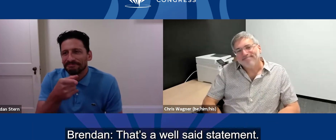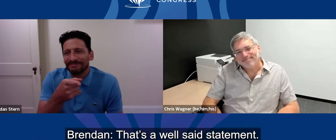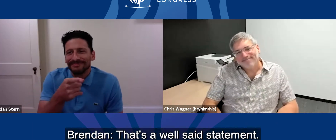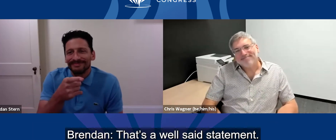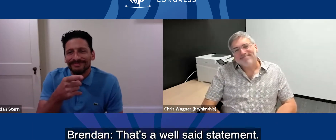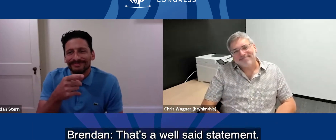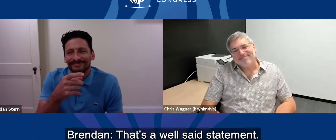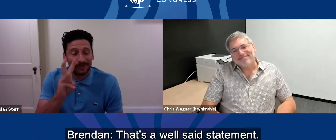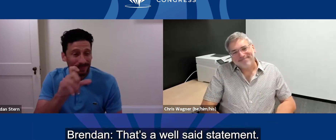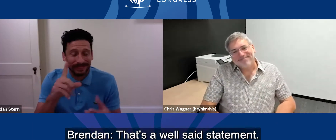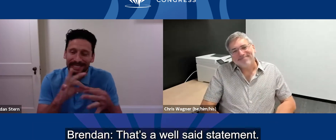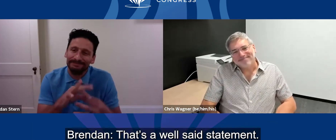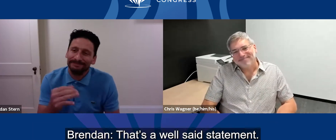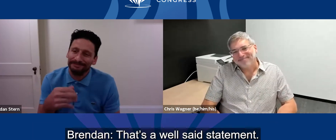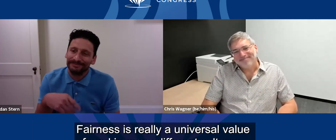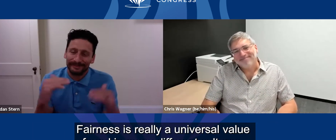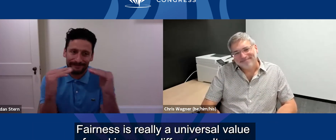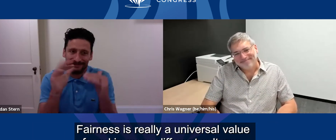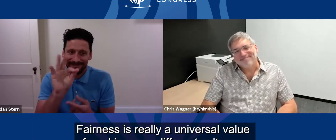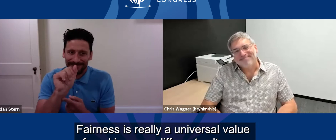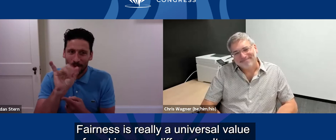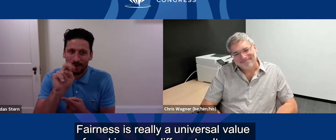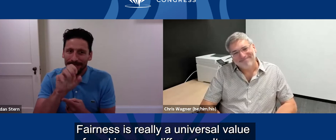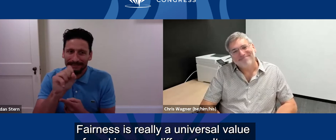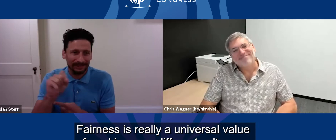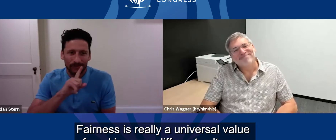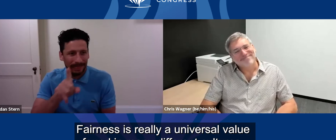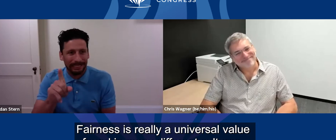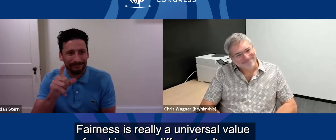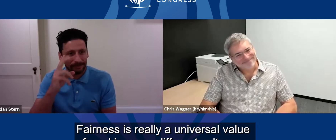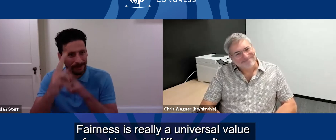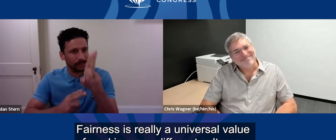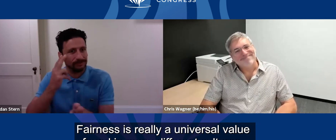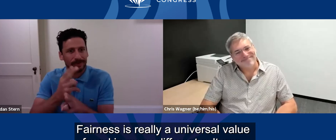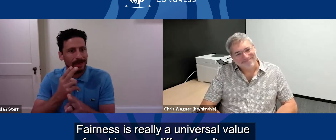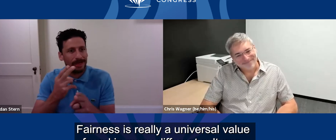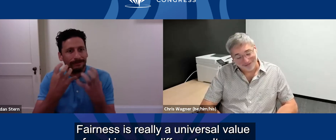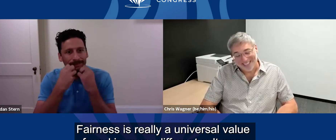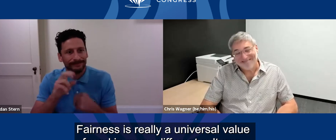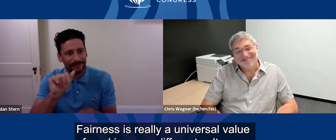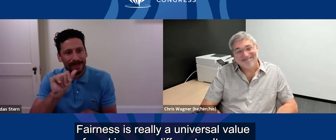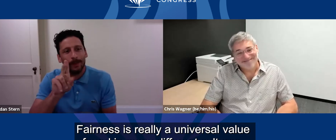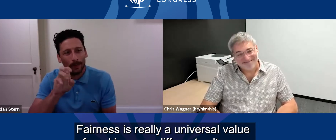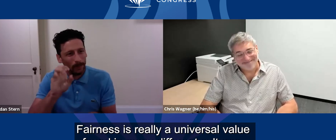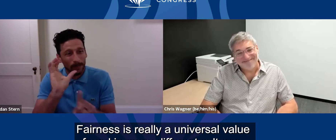That's a well-said statement. Fairness is really a universal value found in many different cultures.